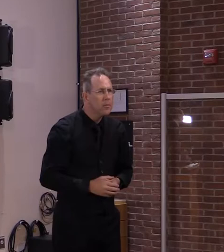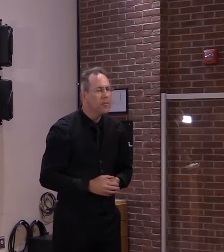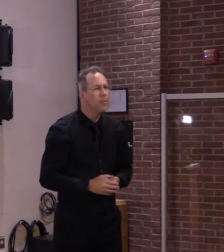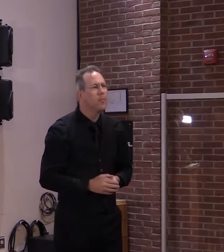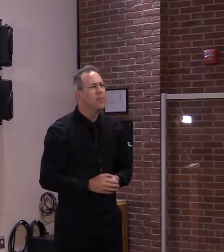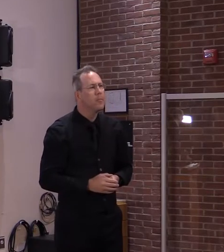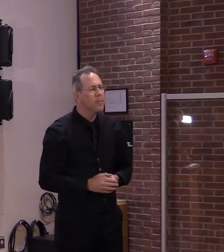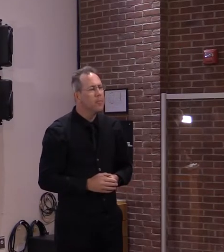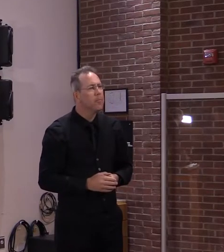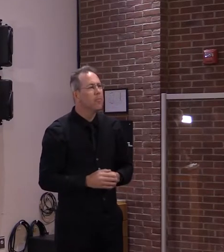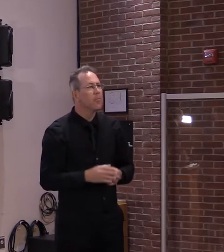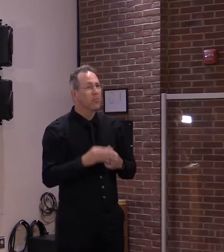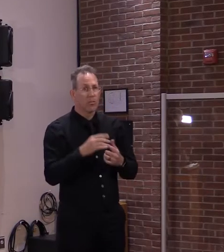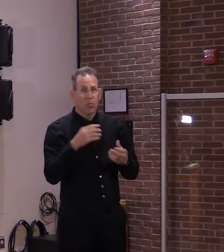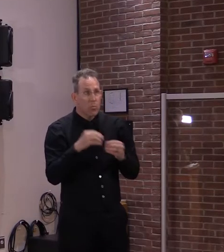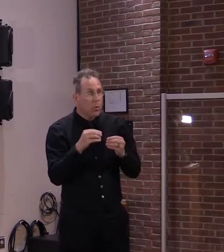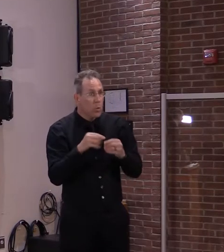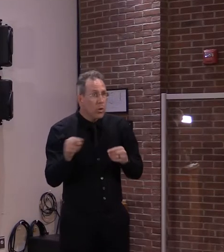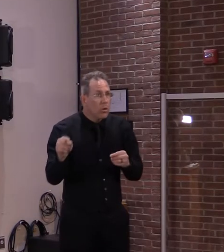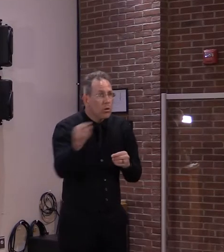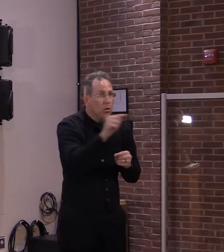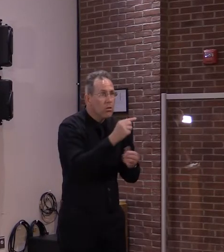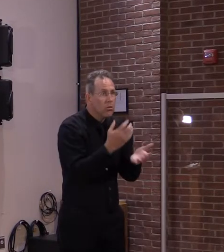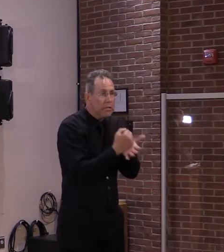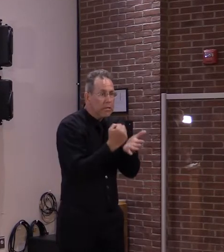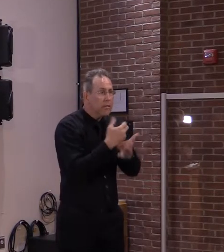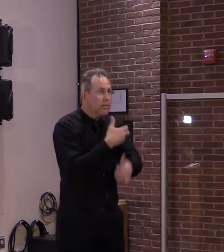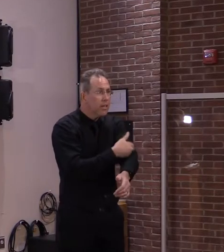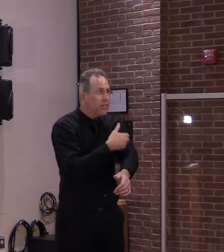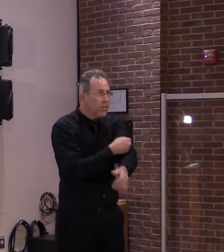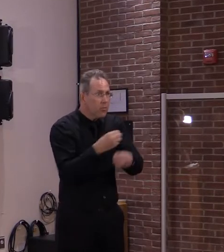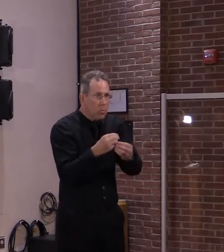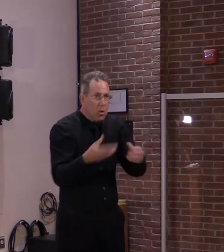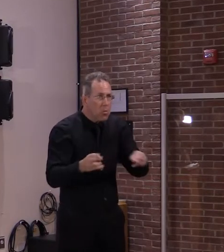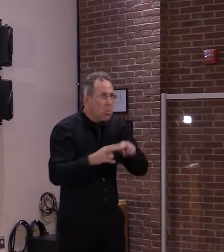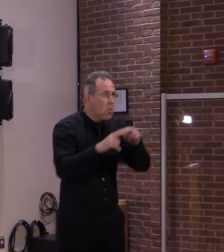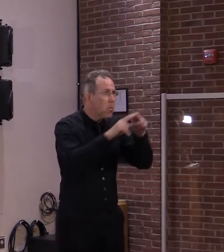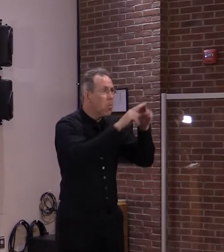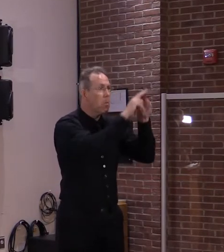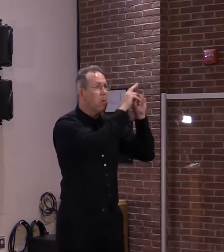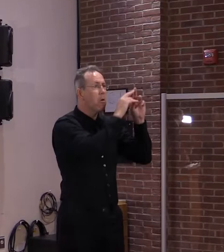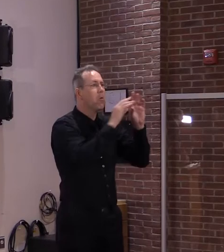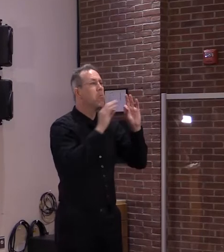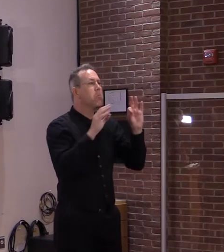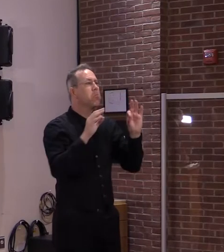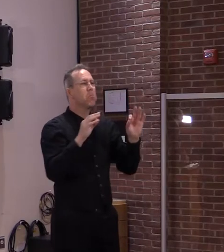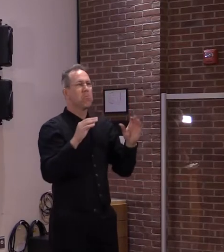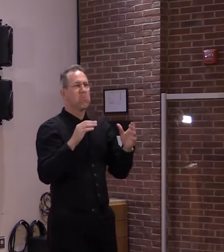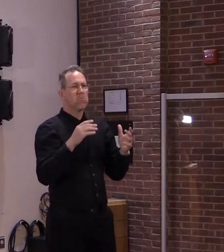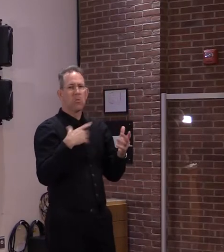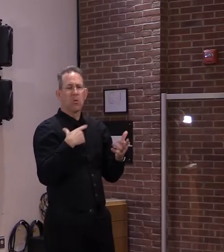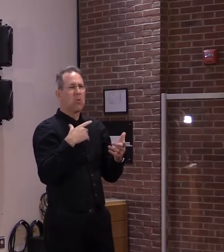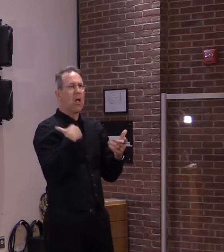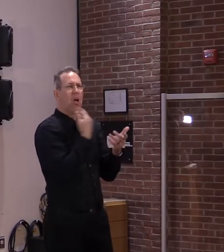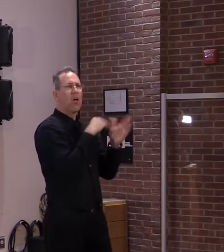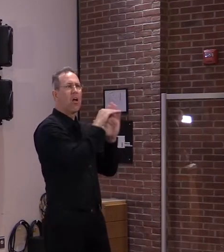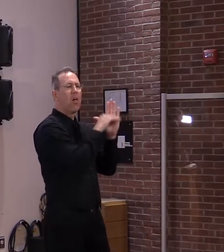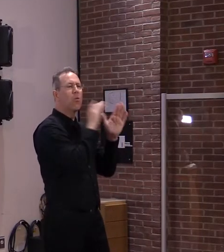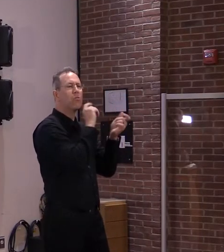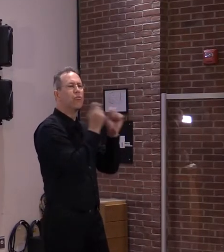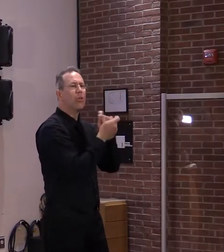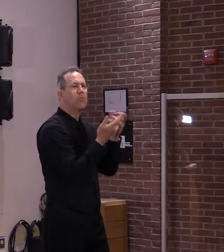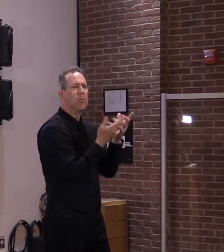progress that every Vermonter's been making has held up during that time. During eating,